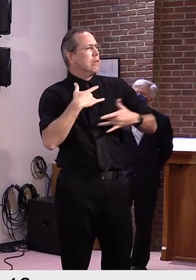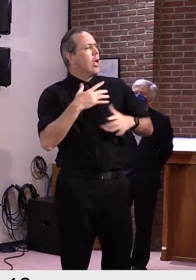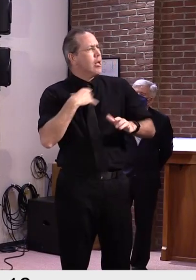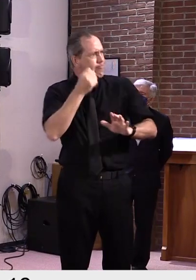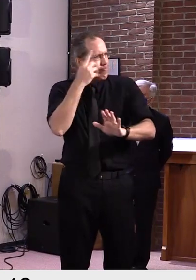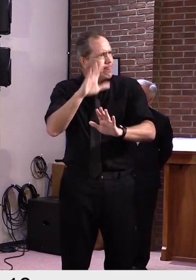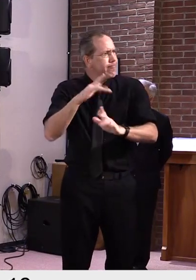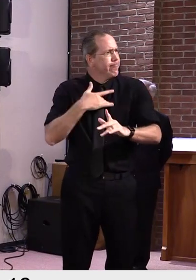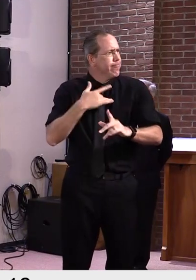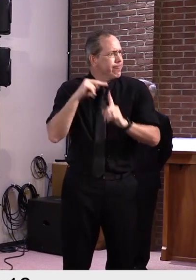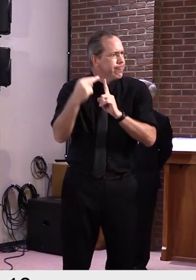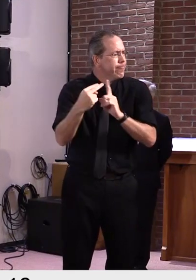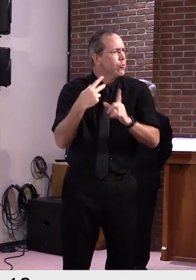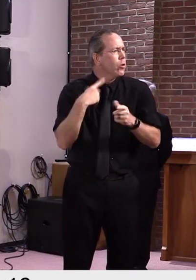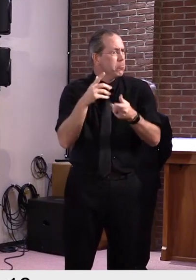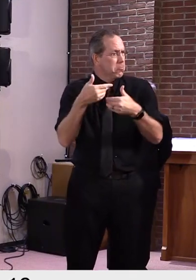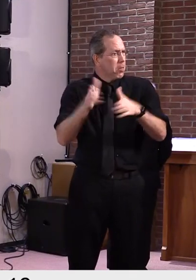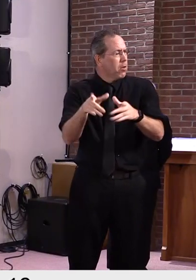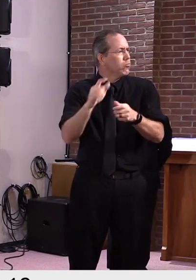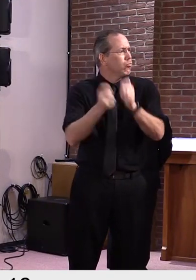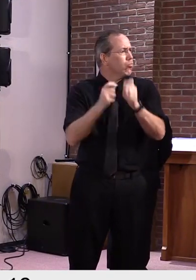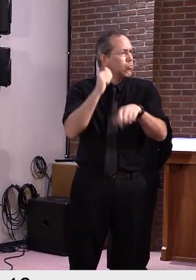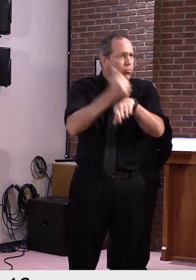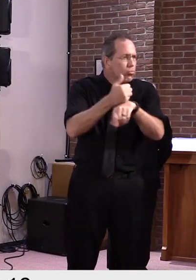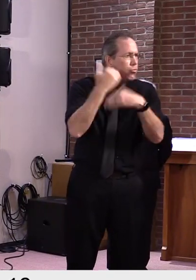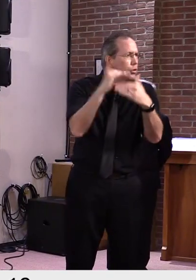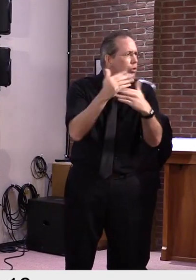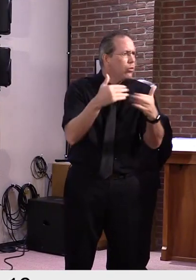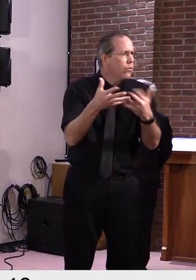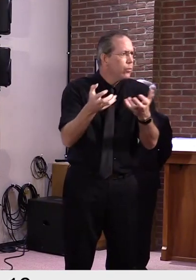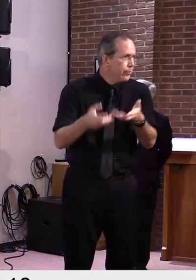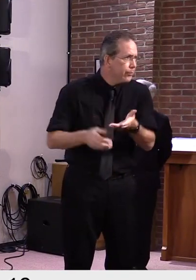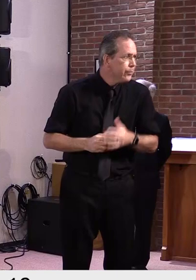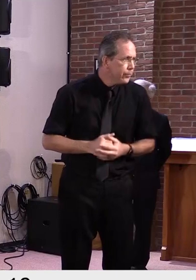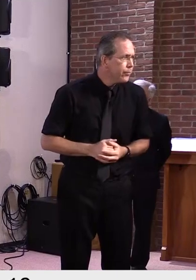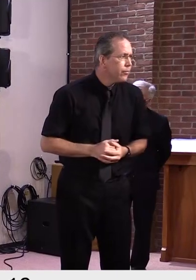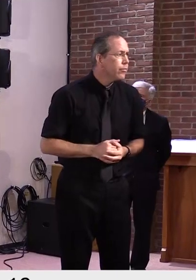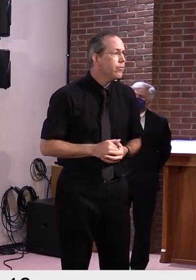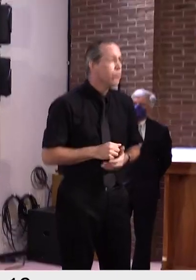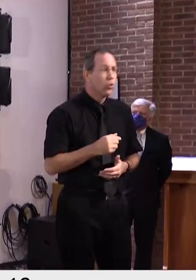colleges and universities, maybe commenting on the first week.